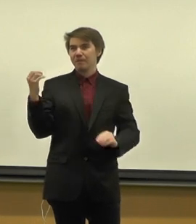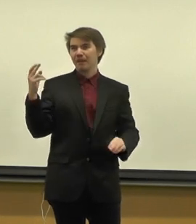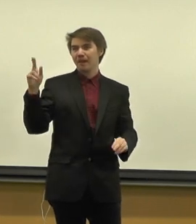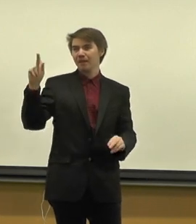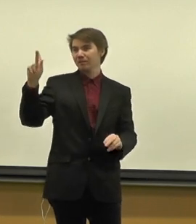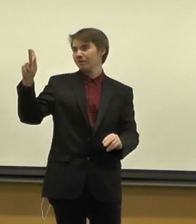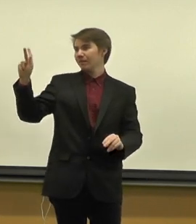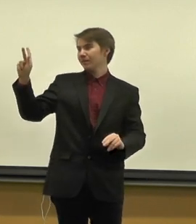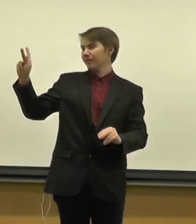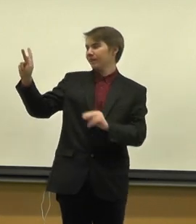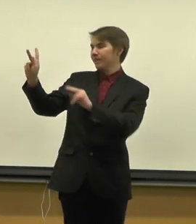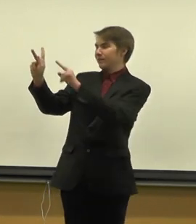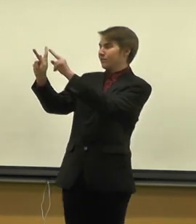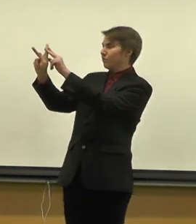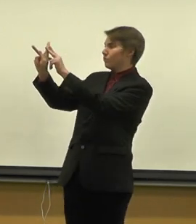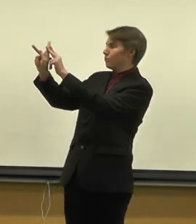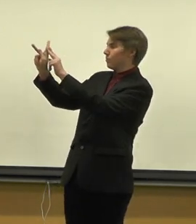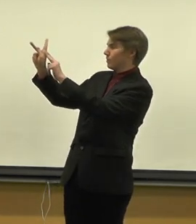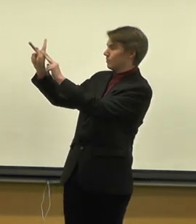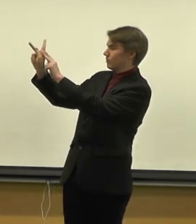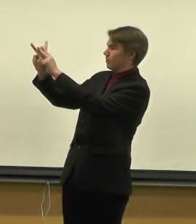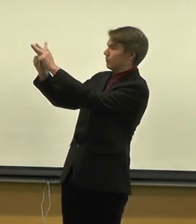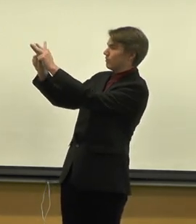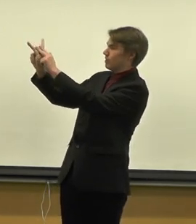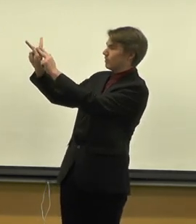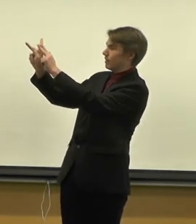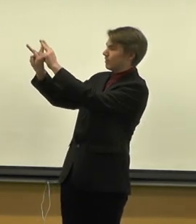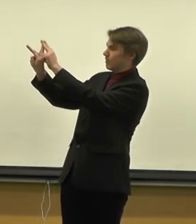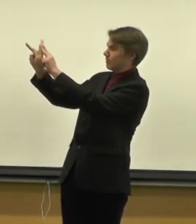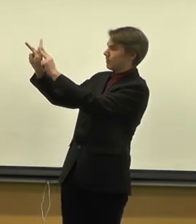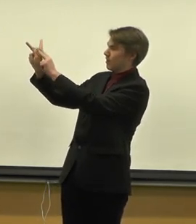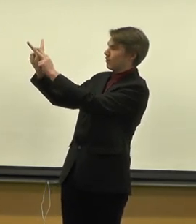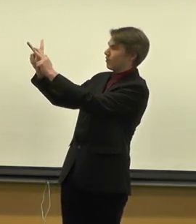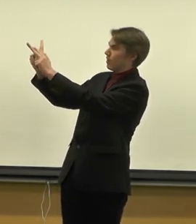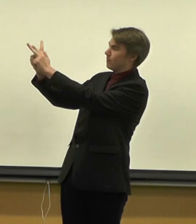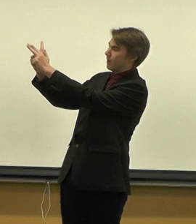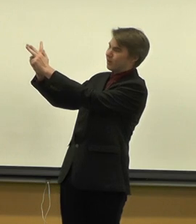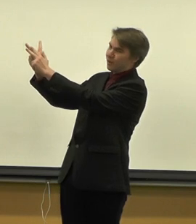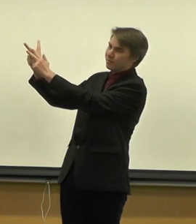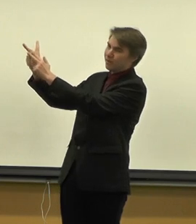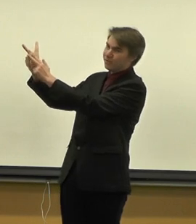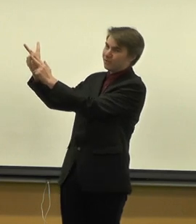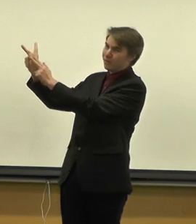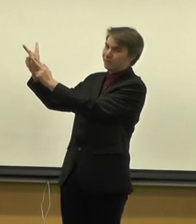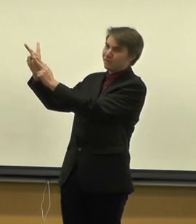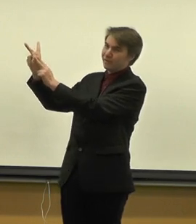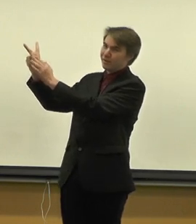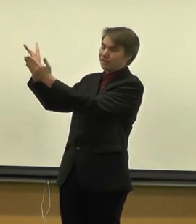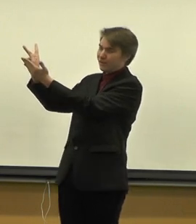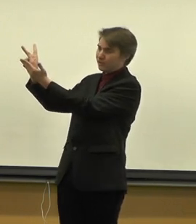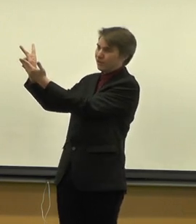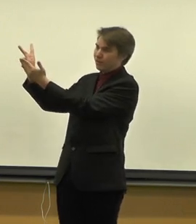K, it's kind of like you do just a V like this and your thumb kind of comes onto your middle finger as shown.